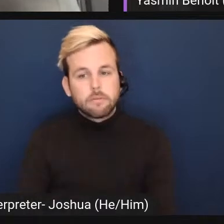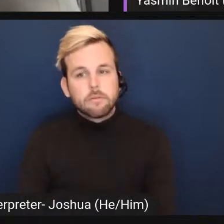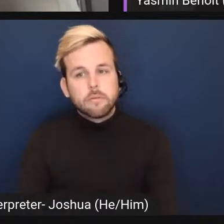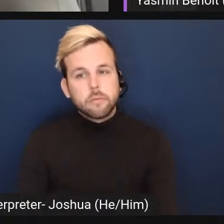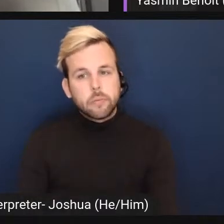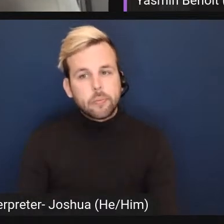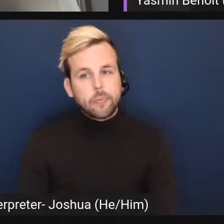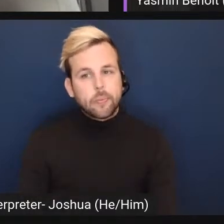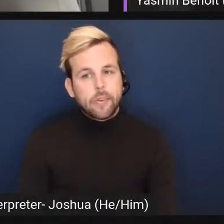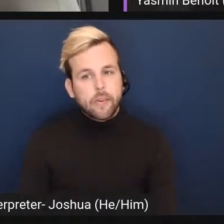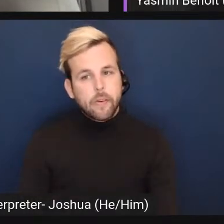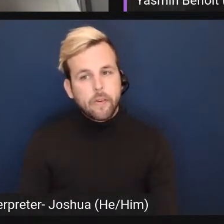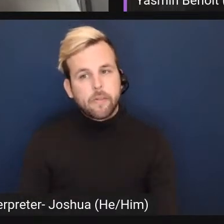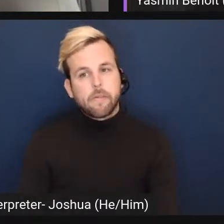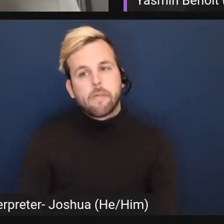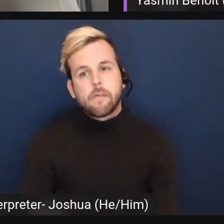thread.